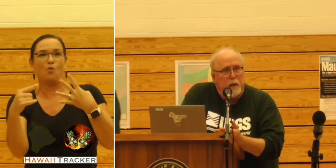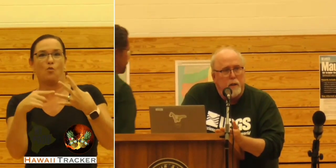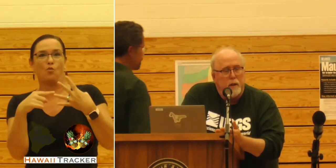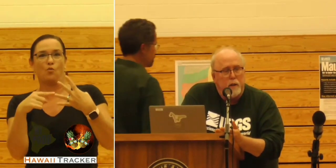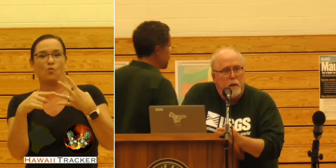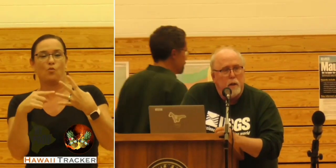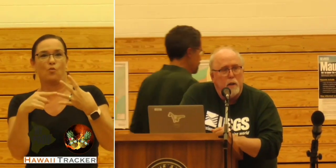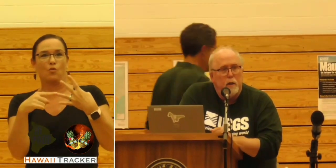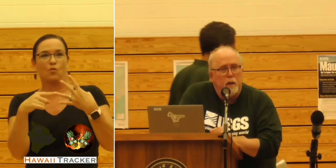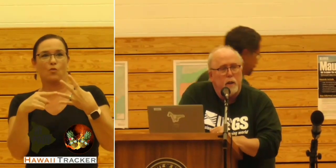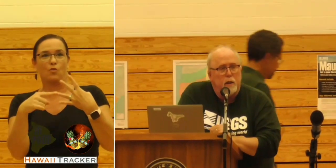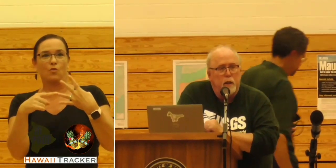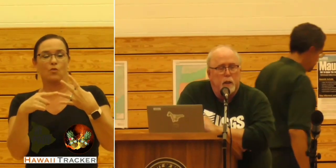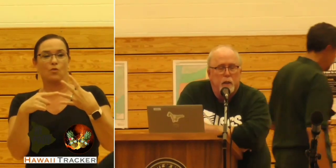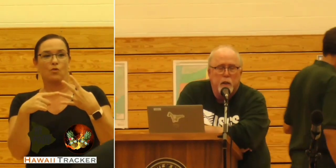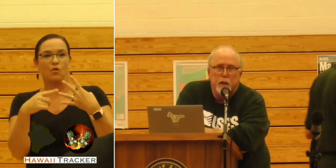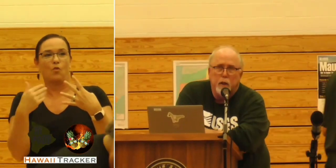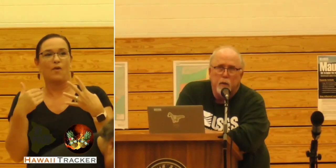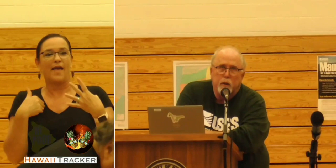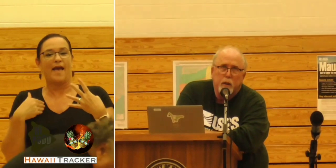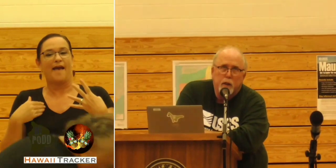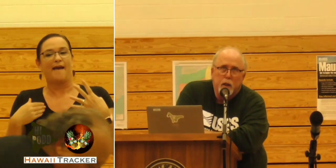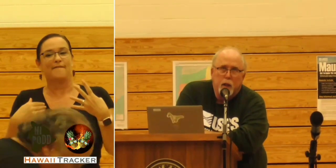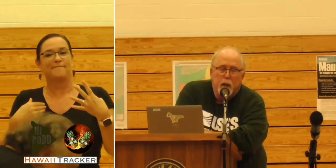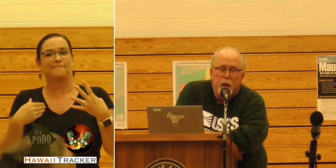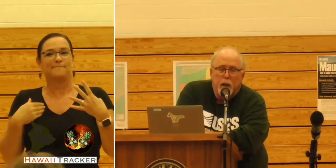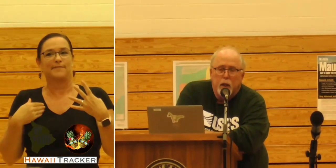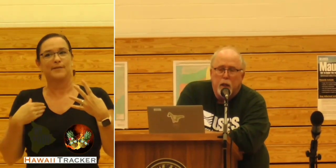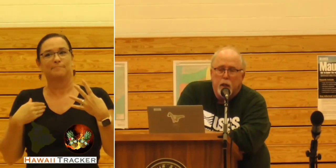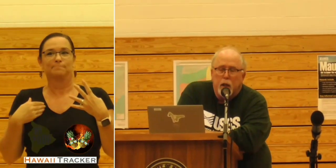we've got this, you know,